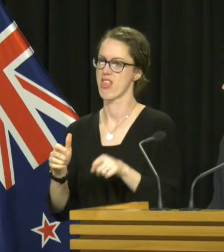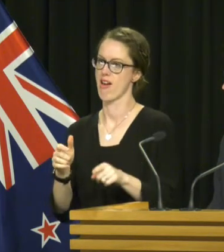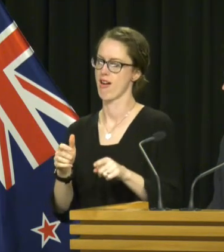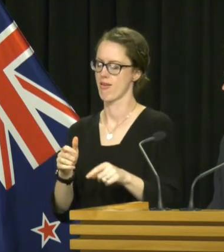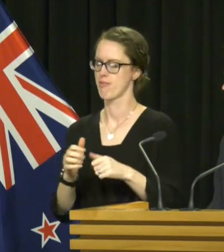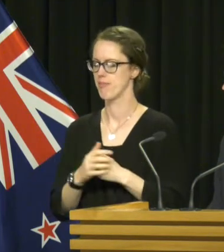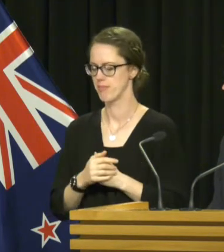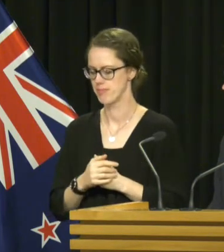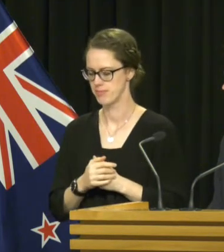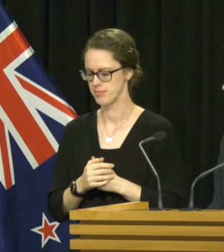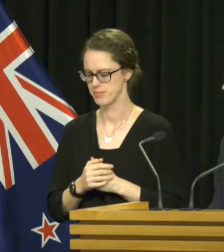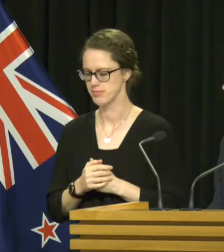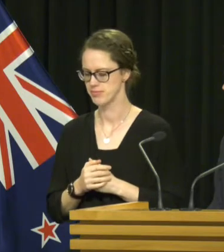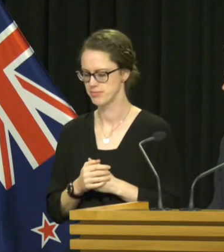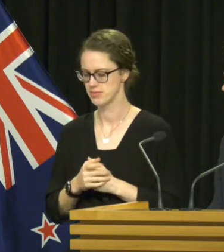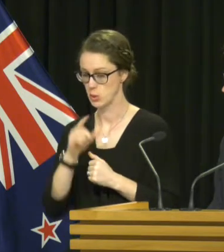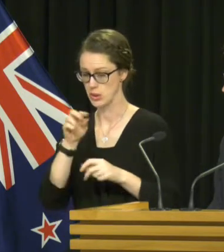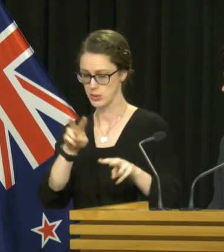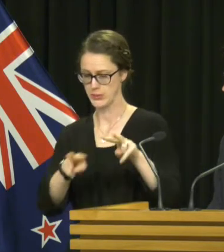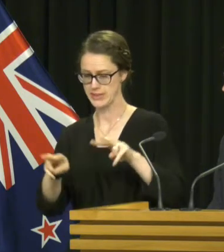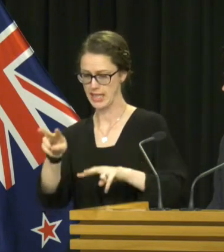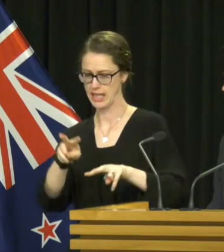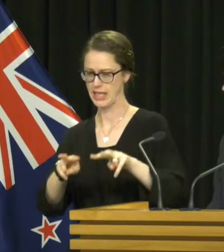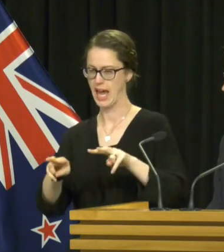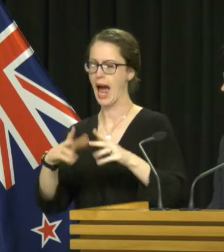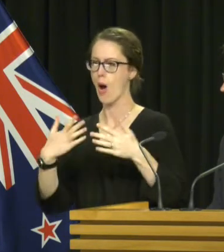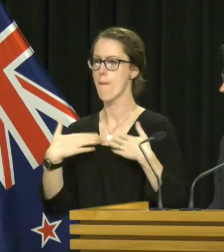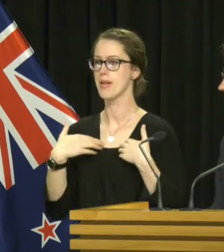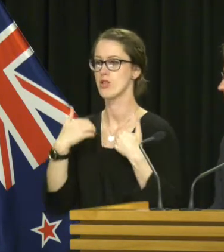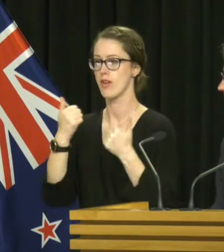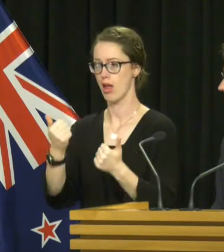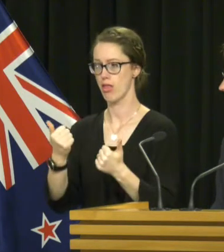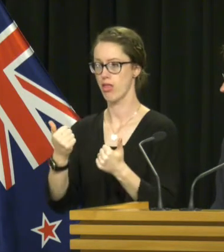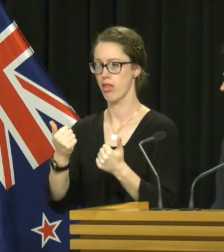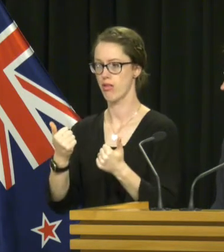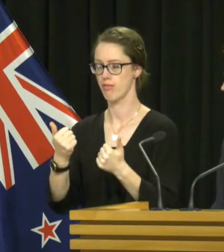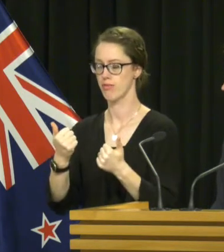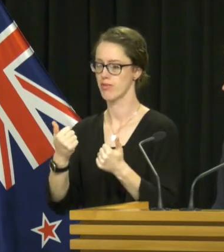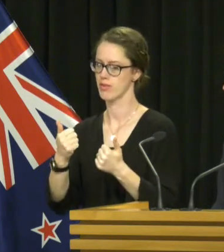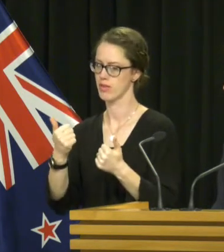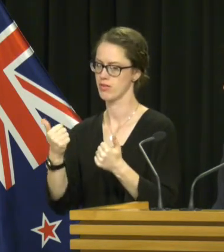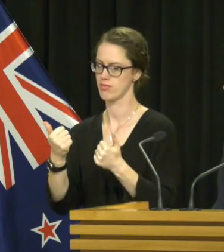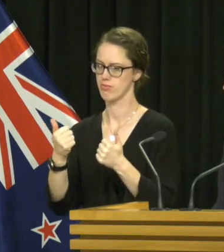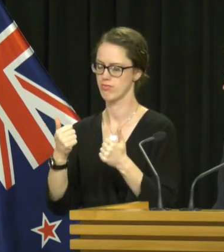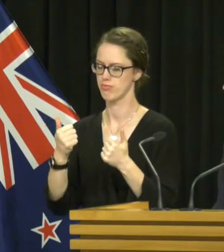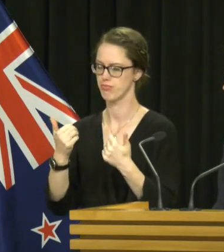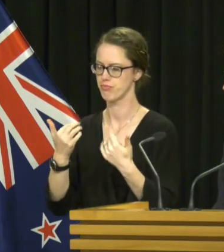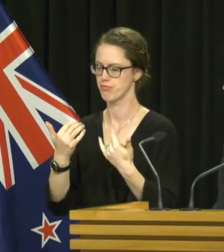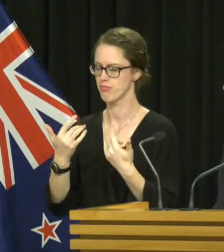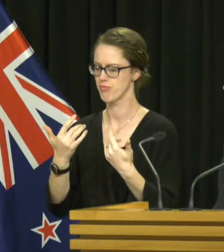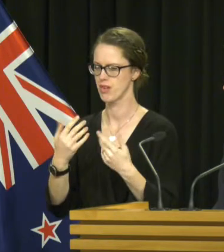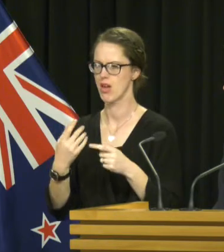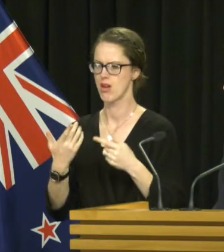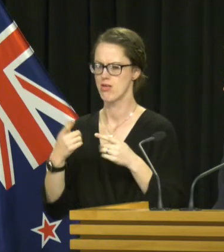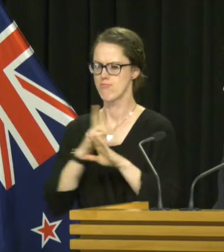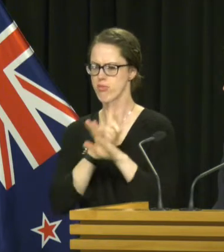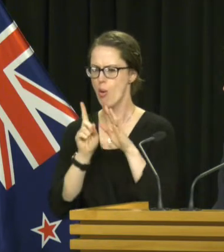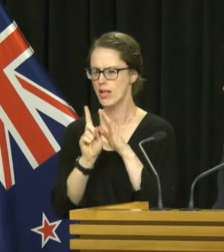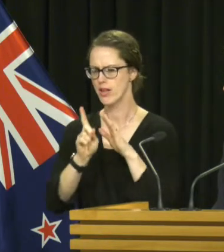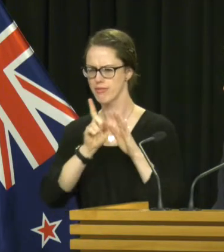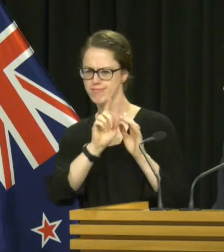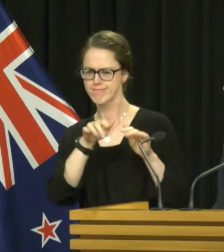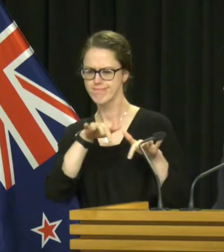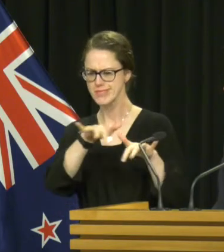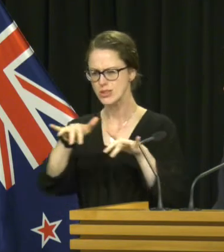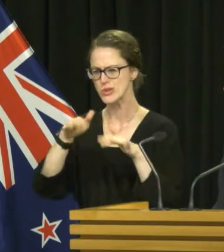in that area. You can see that in the way that the Ministry of Health is really scaling up, being very proactive in going